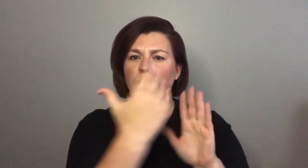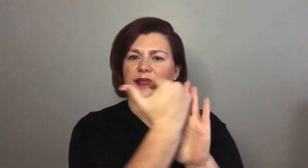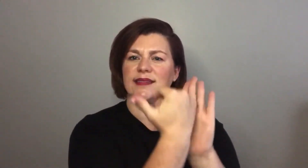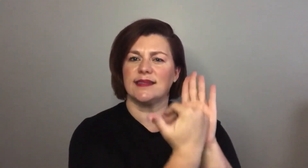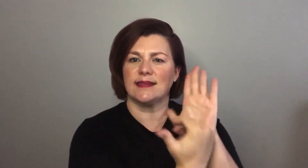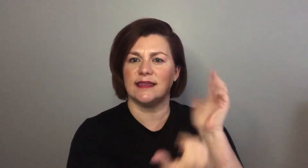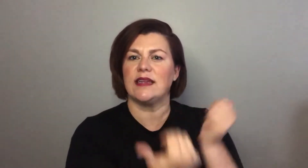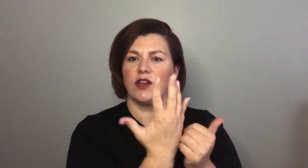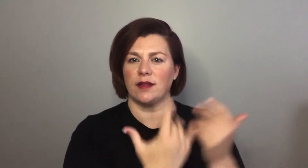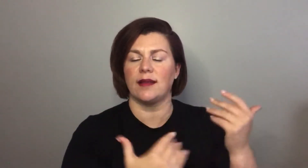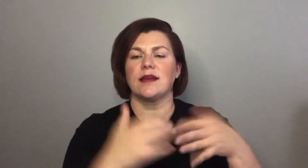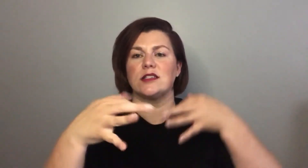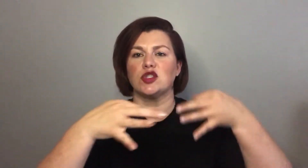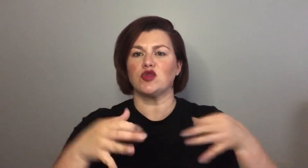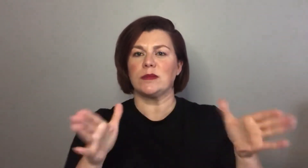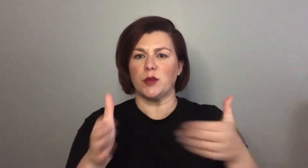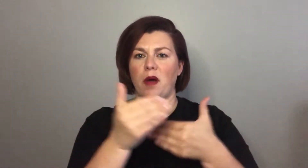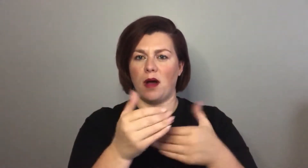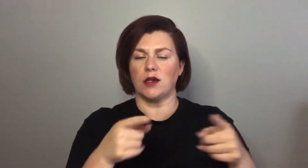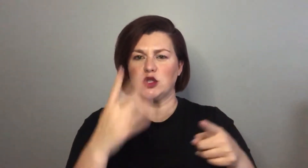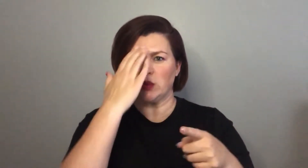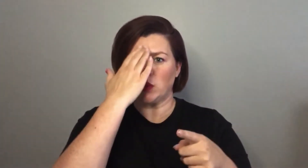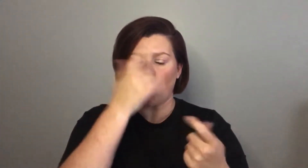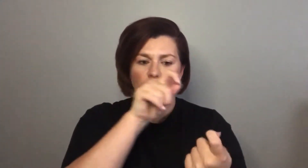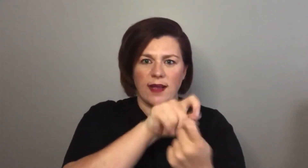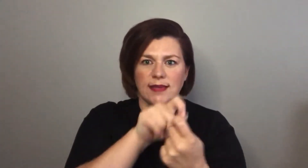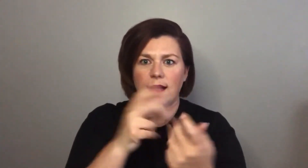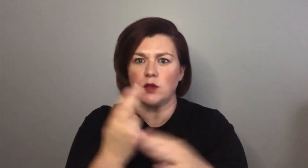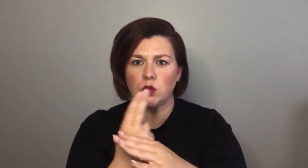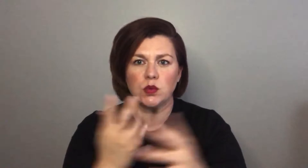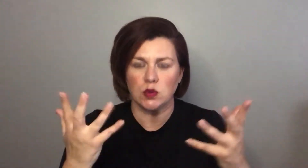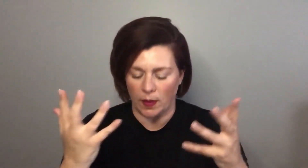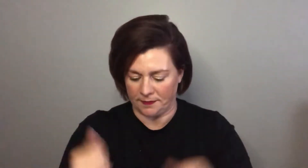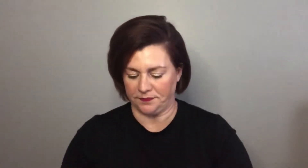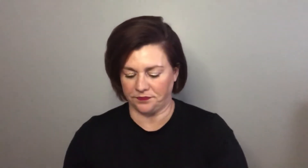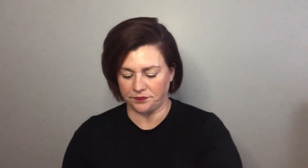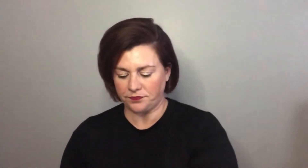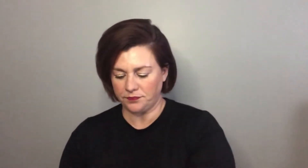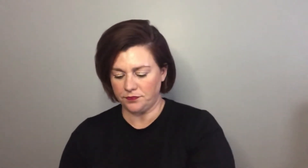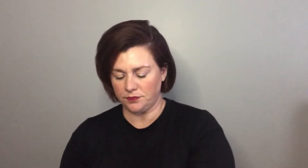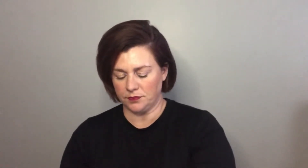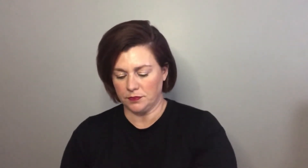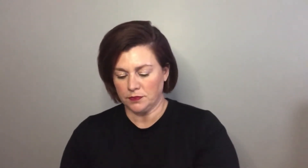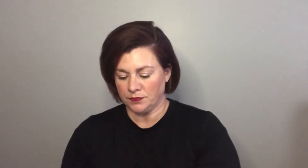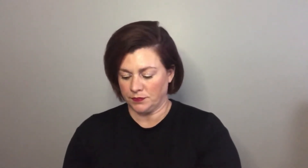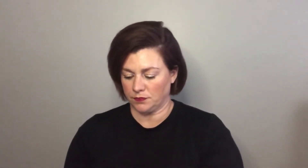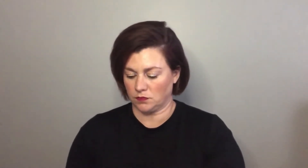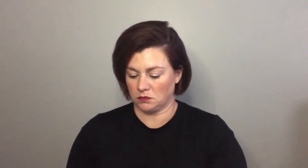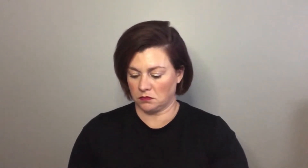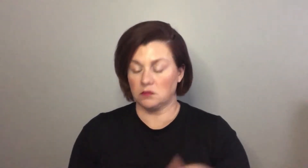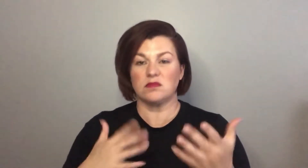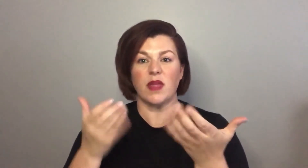and uh also just so you know everything that I mentioned I will list in the description box below so you know exactly what I'm referencing